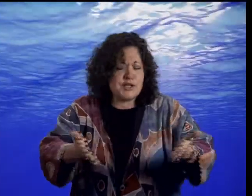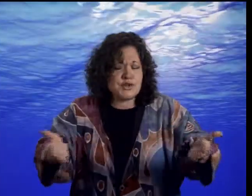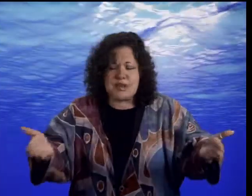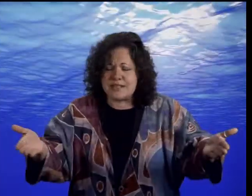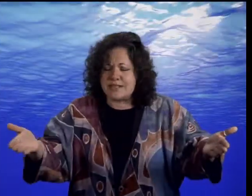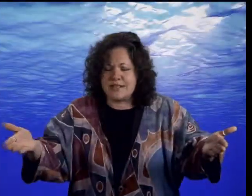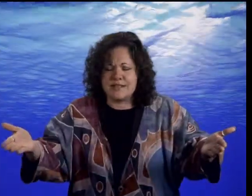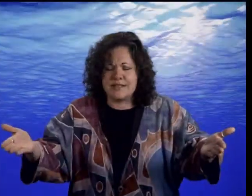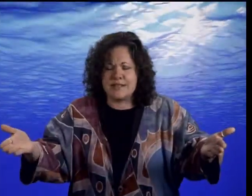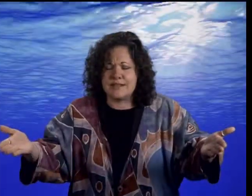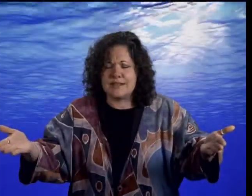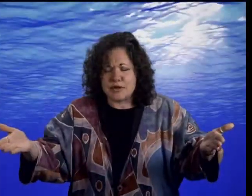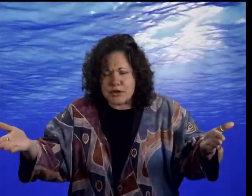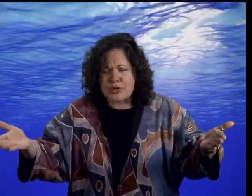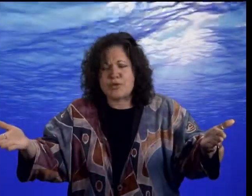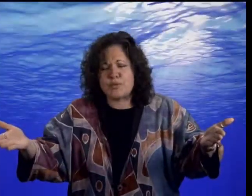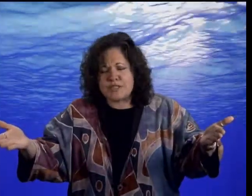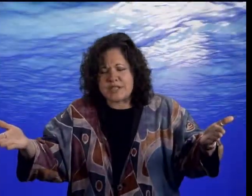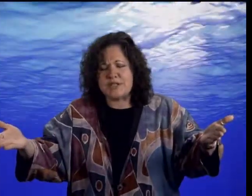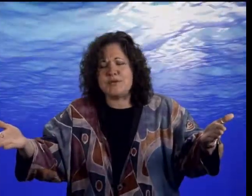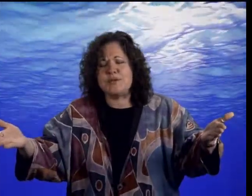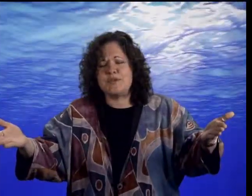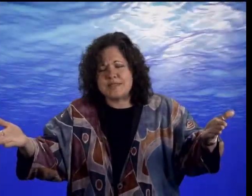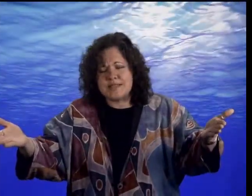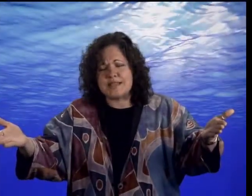you trust that the current will take you to the sea.